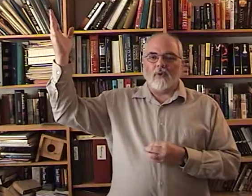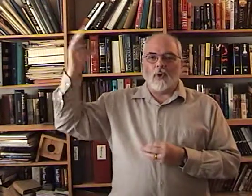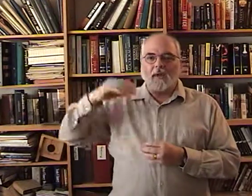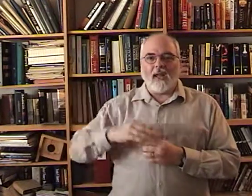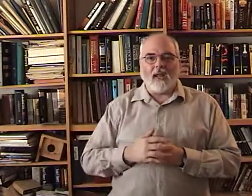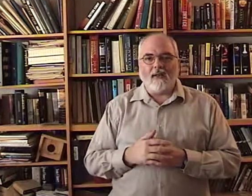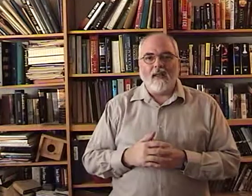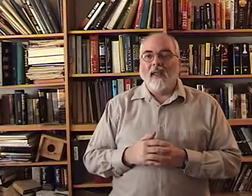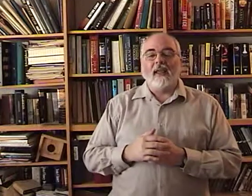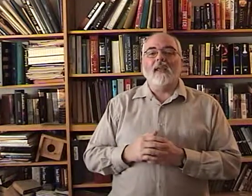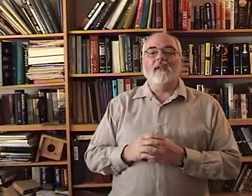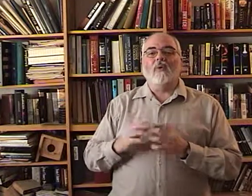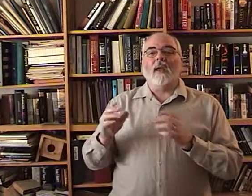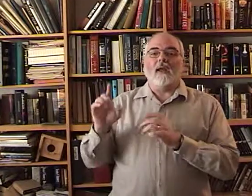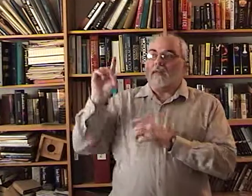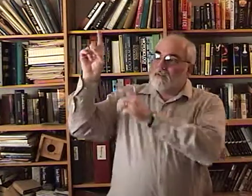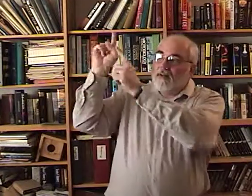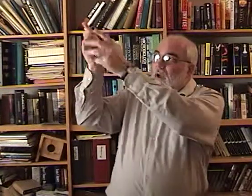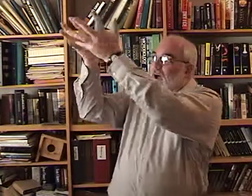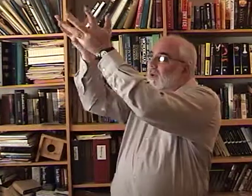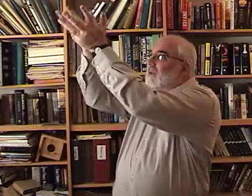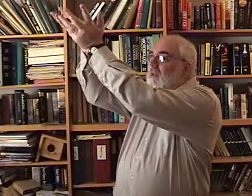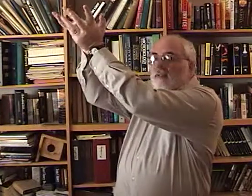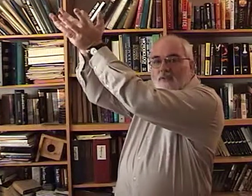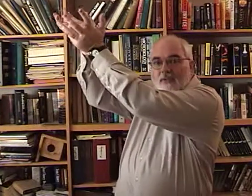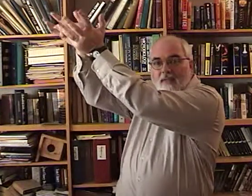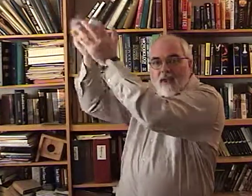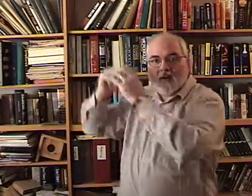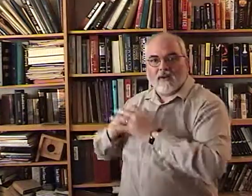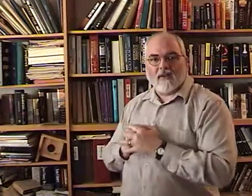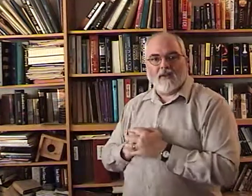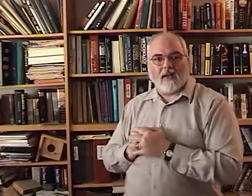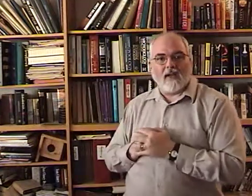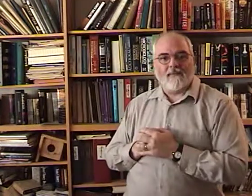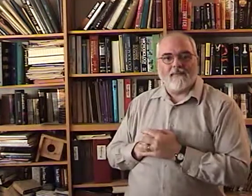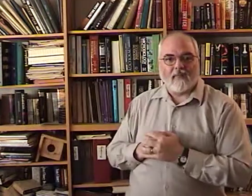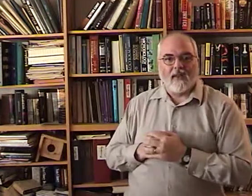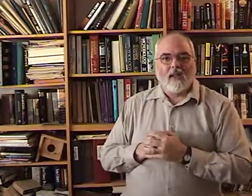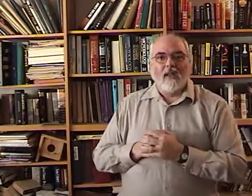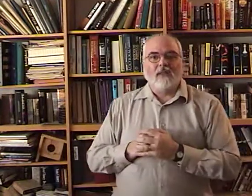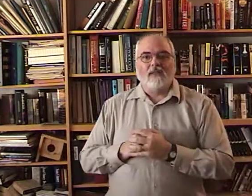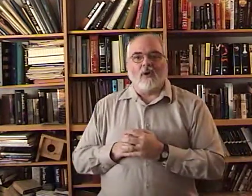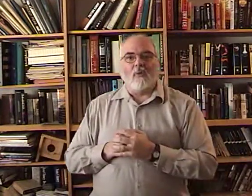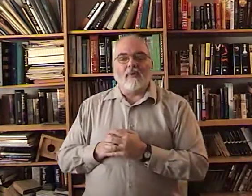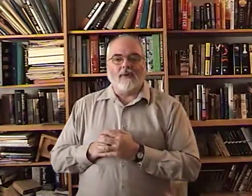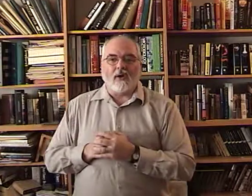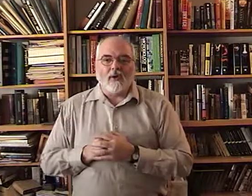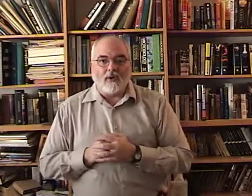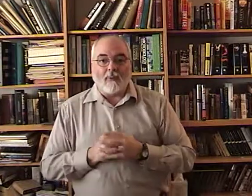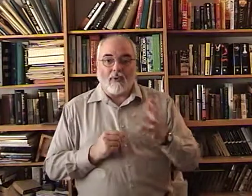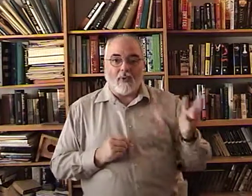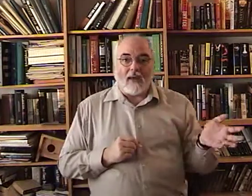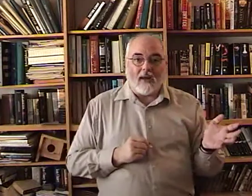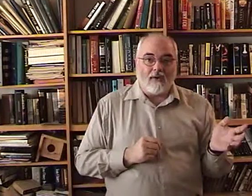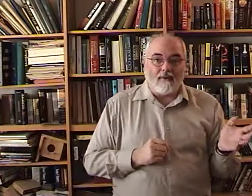with an open hand. Either way, God lives there. Okay. So when we start using the pronoun of